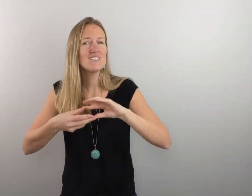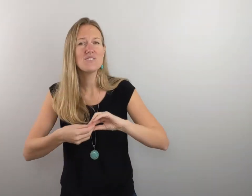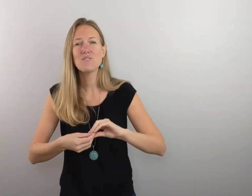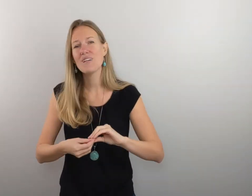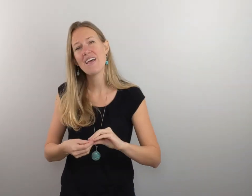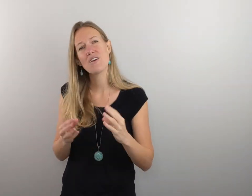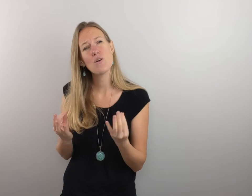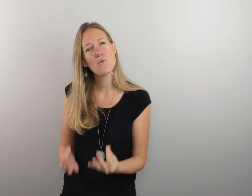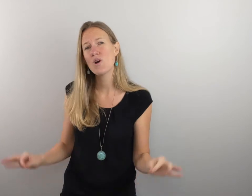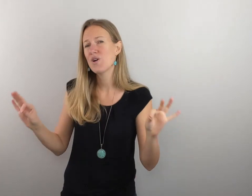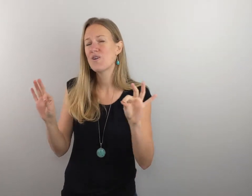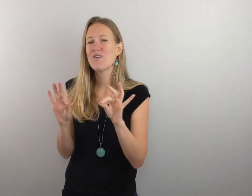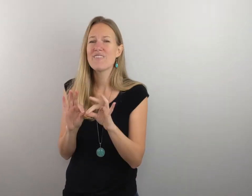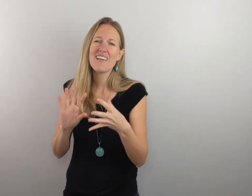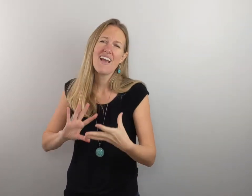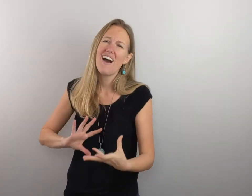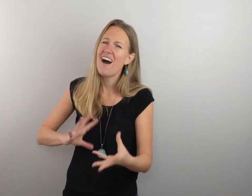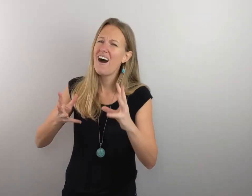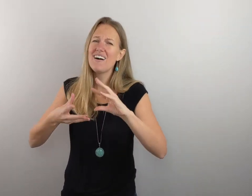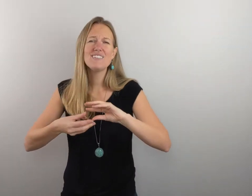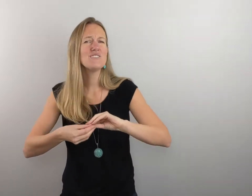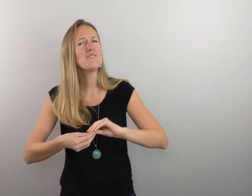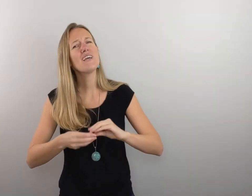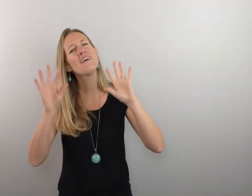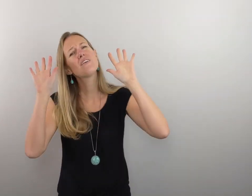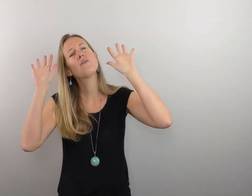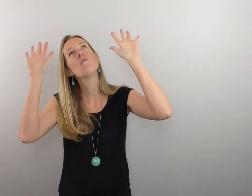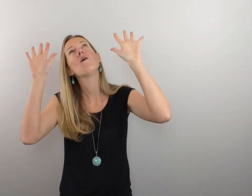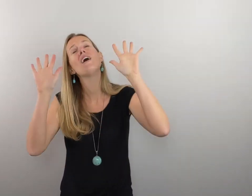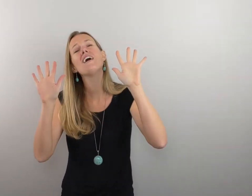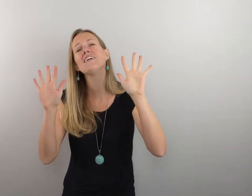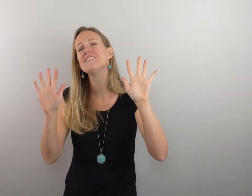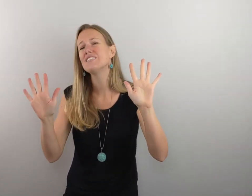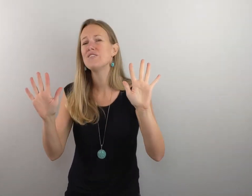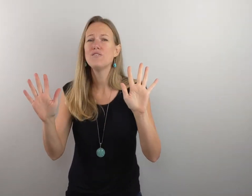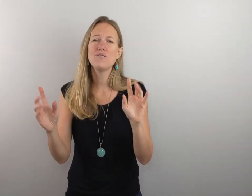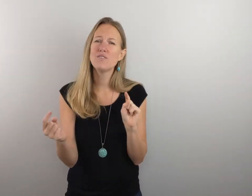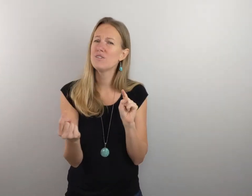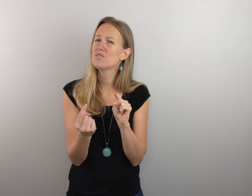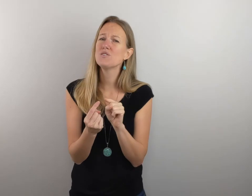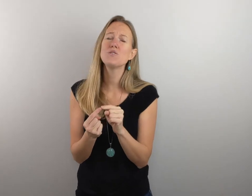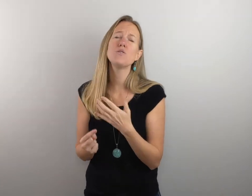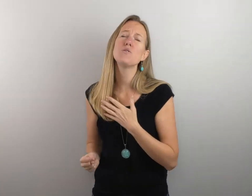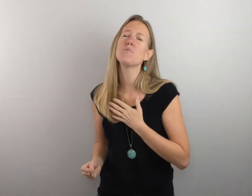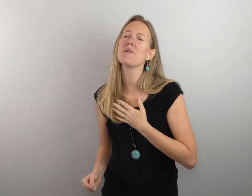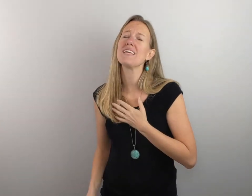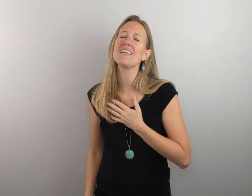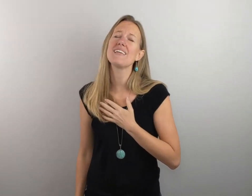all together work, all together work, together to me.